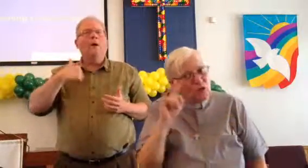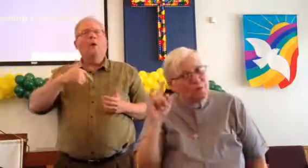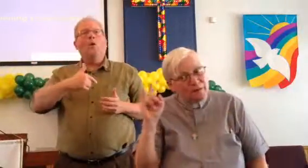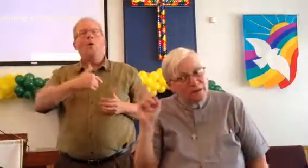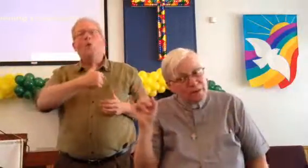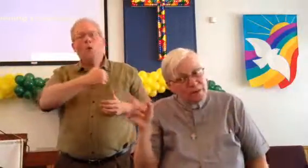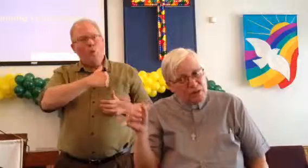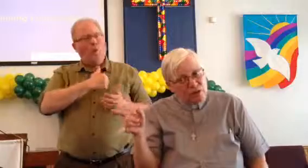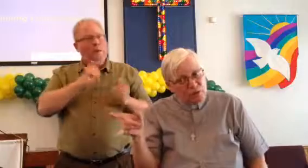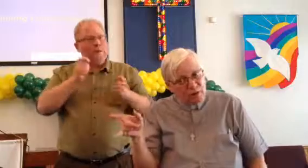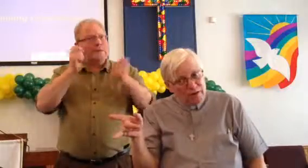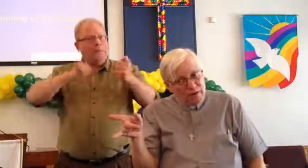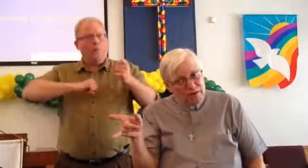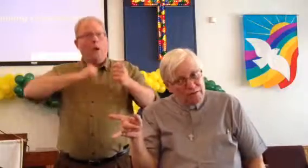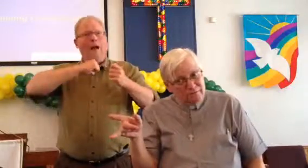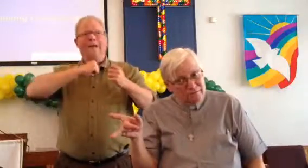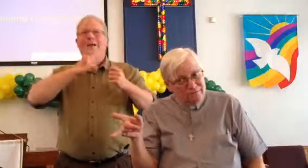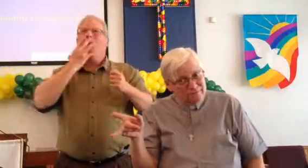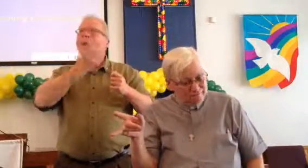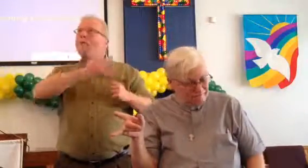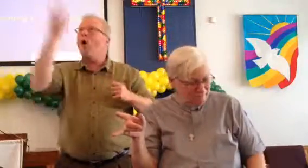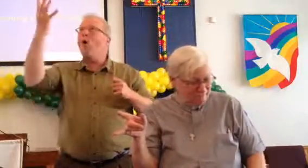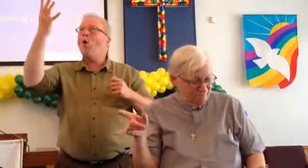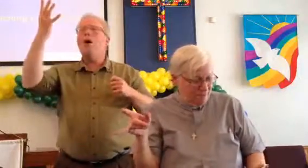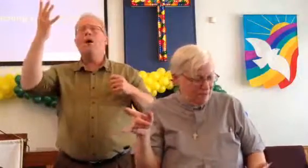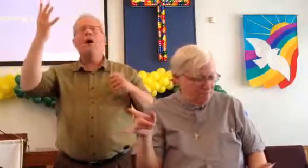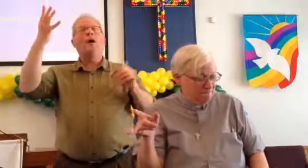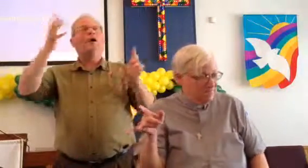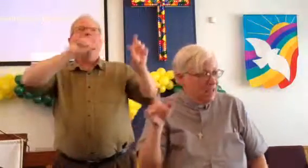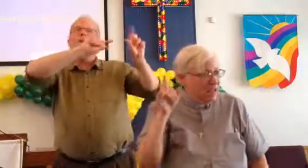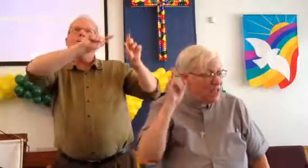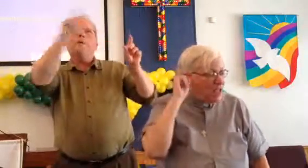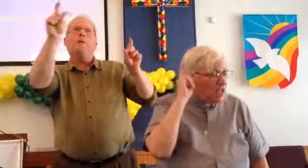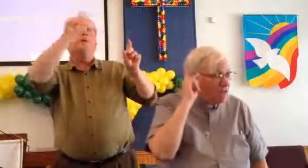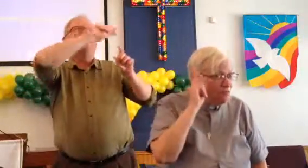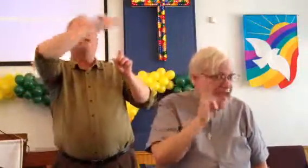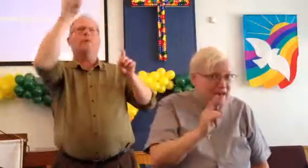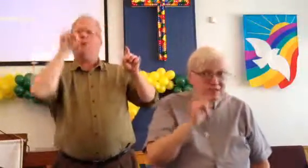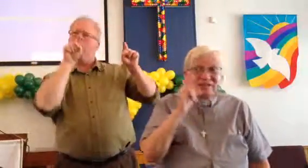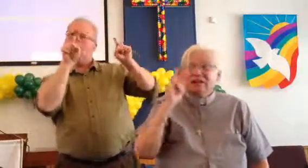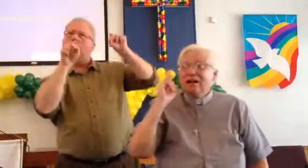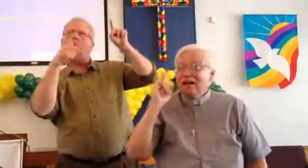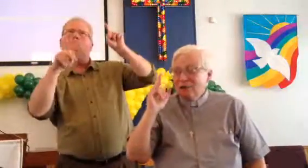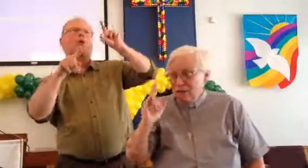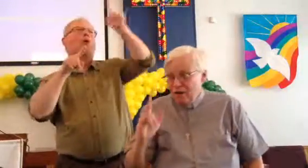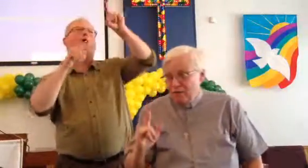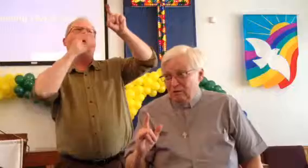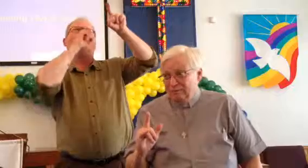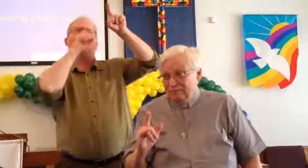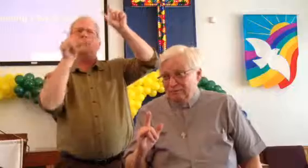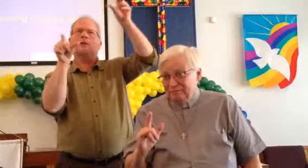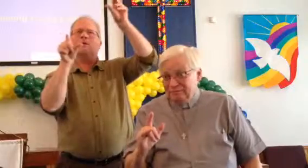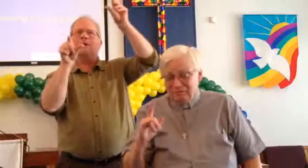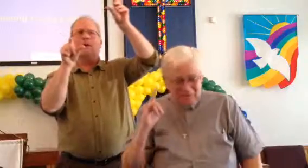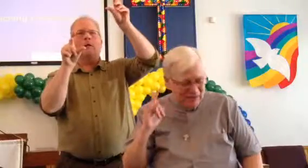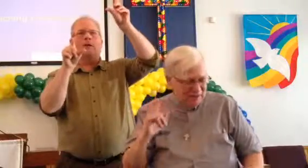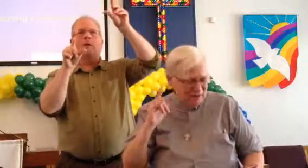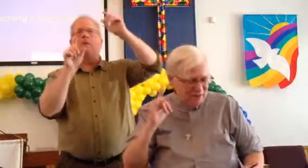don't mix with the orange ones. All right? And that's a problem. That's a